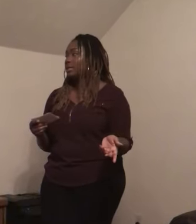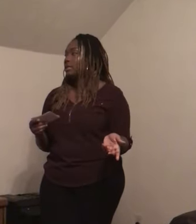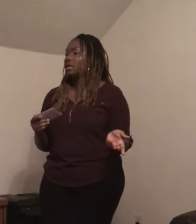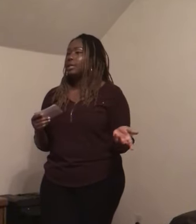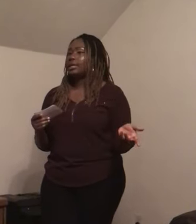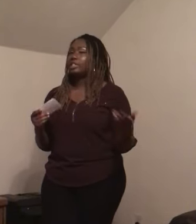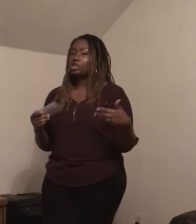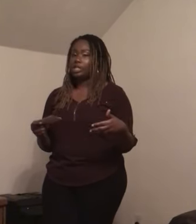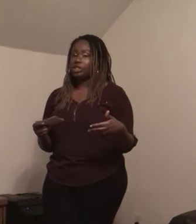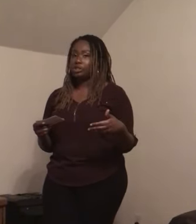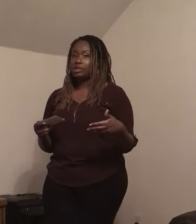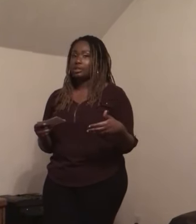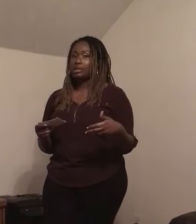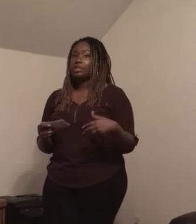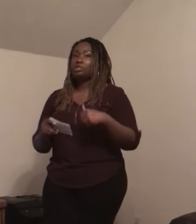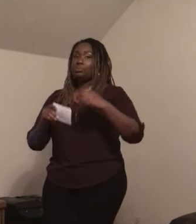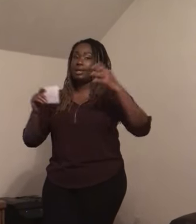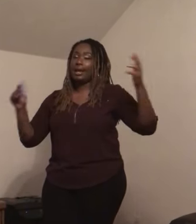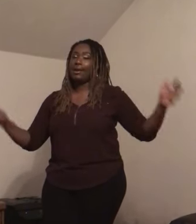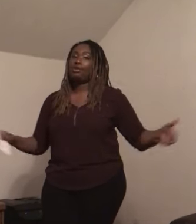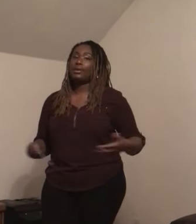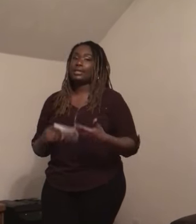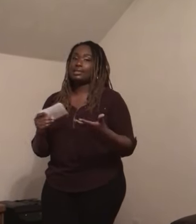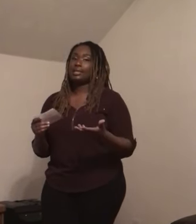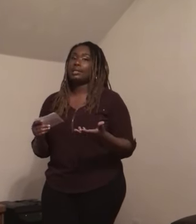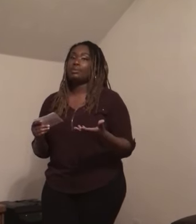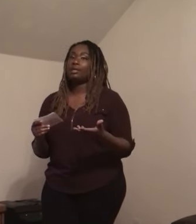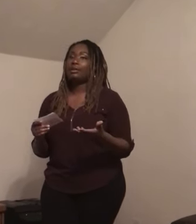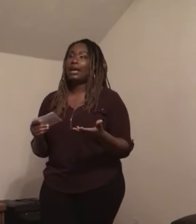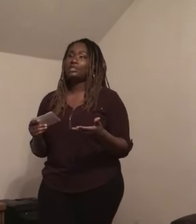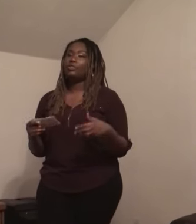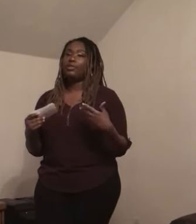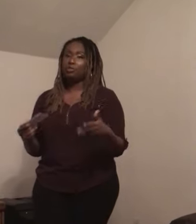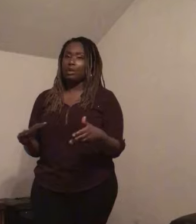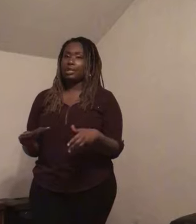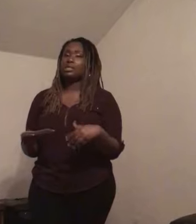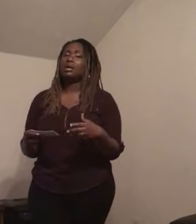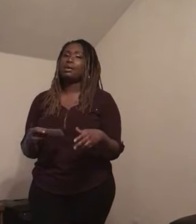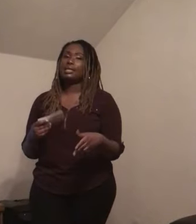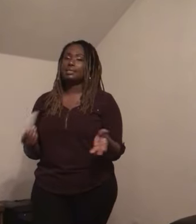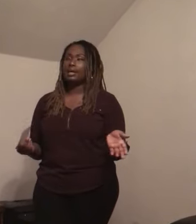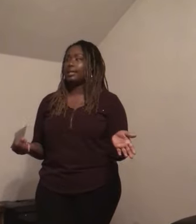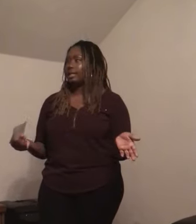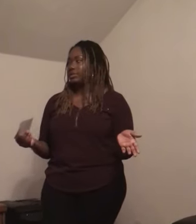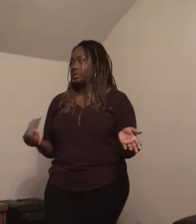and gestures to put it in the grand scheme of how to fluently talk in sign language.